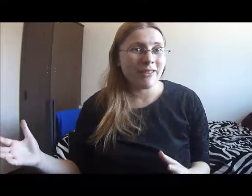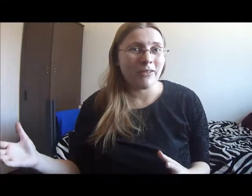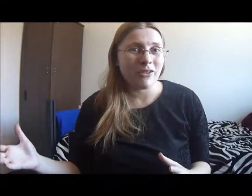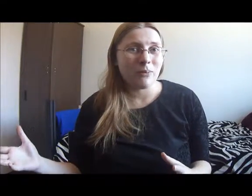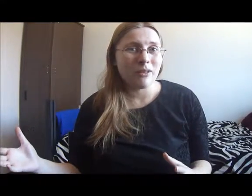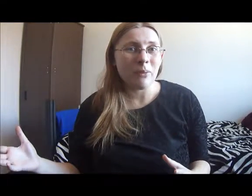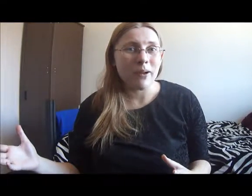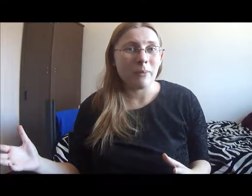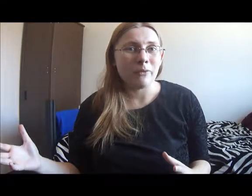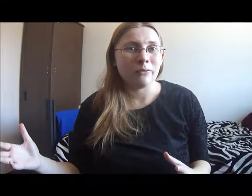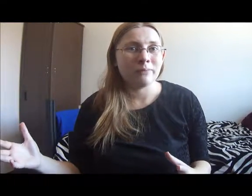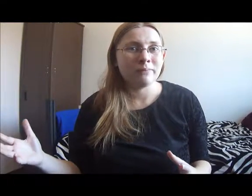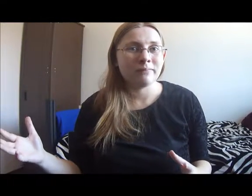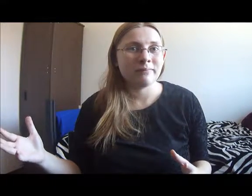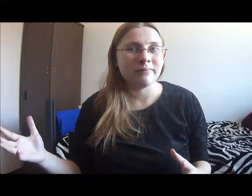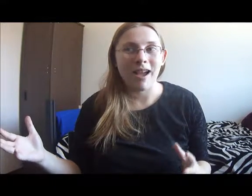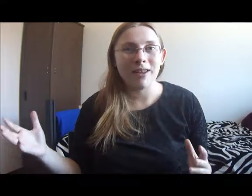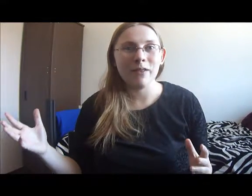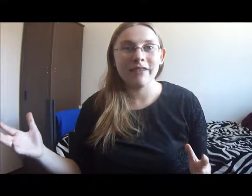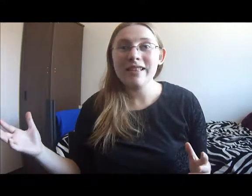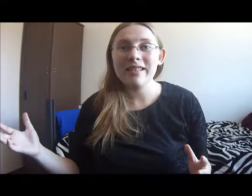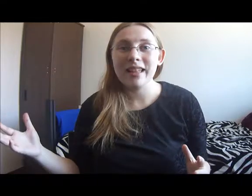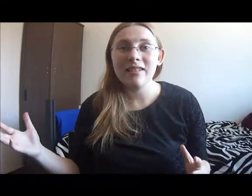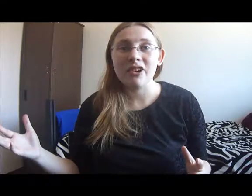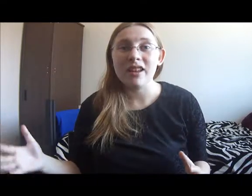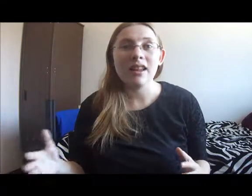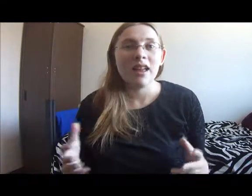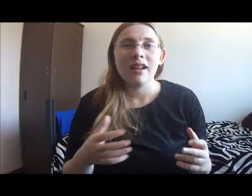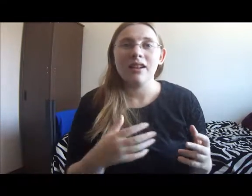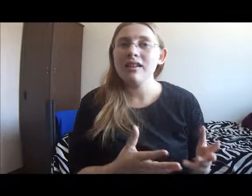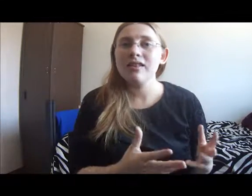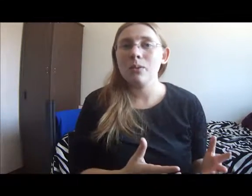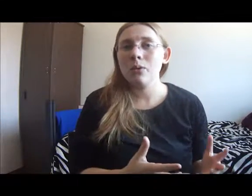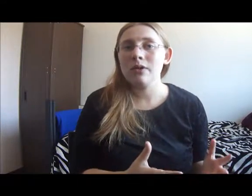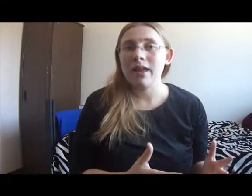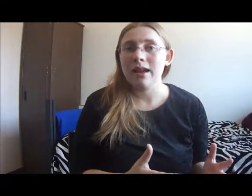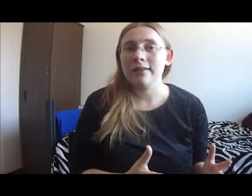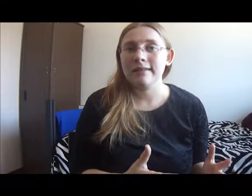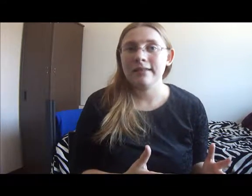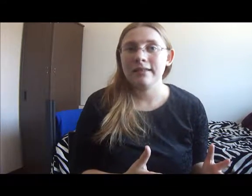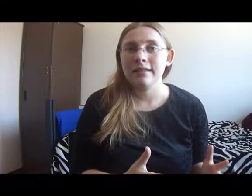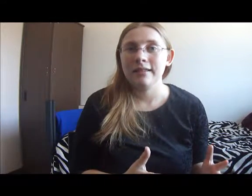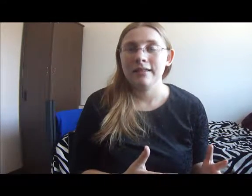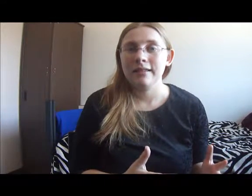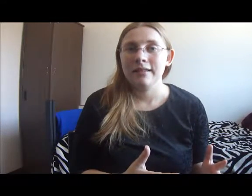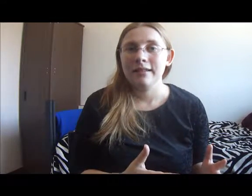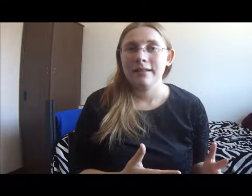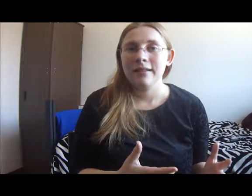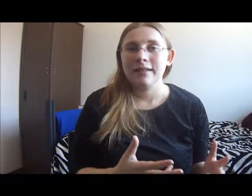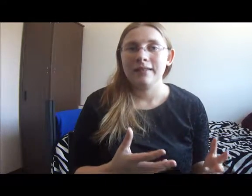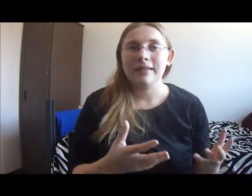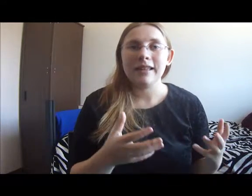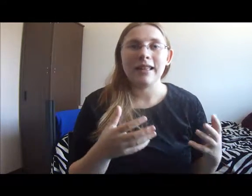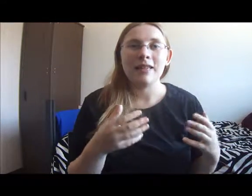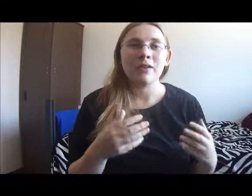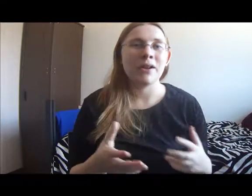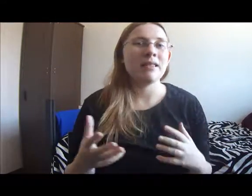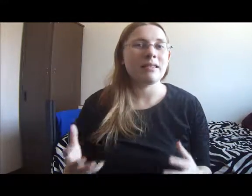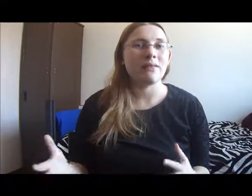his father was a werewolf. Not if he raised the kid right. None of the order cares. Like his friends and